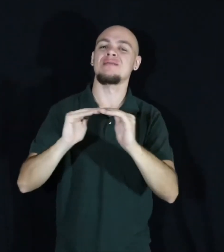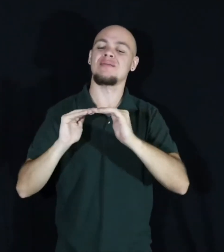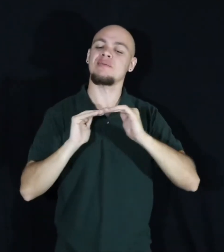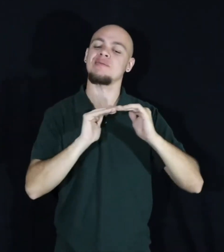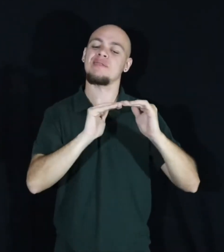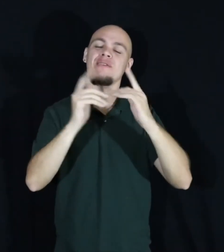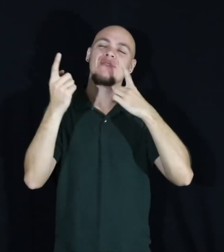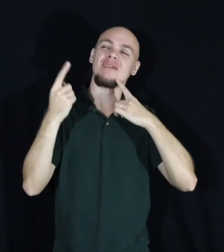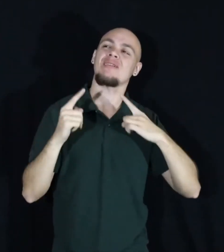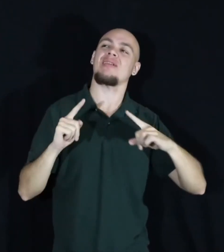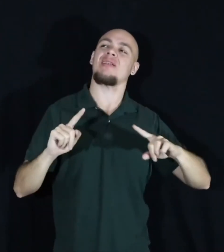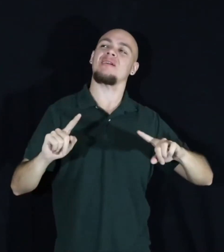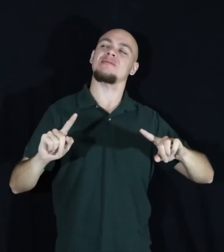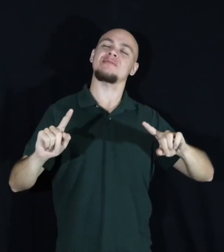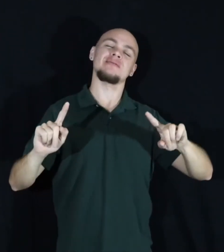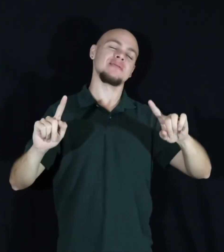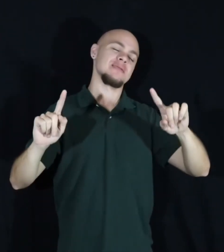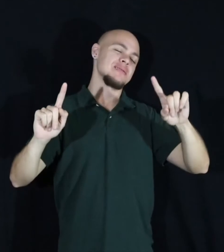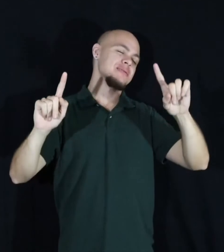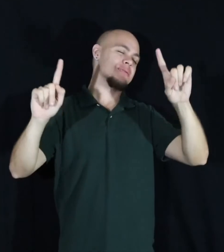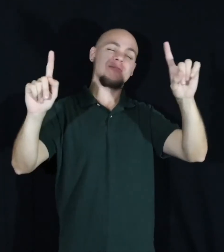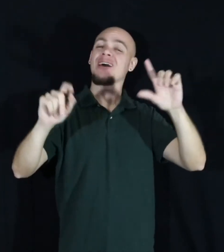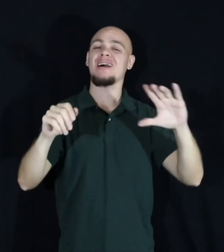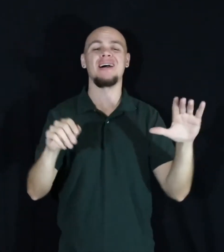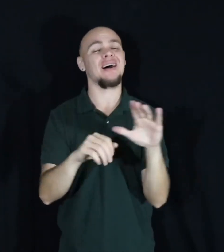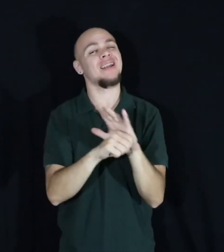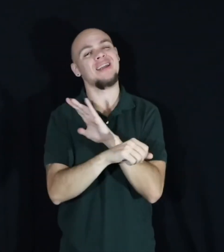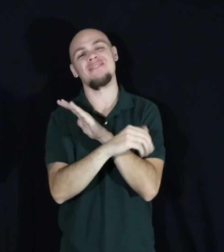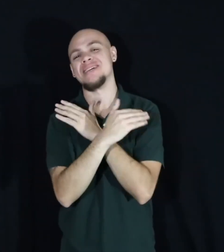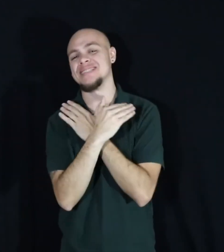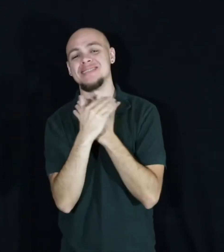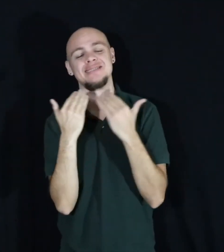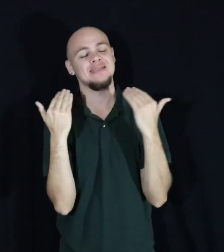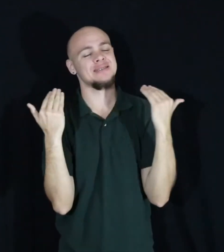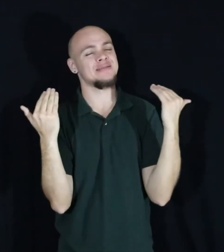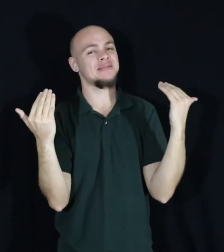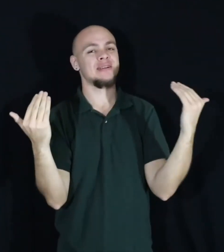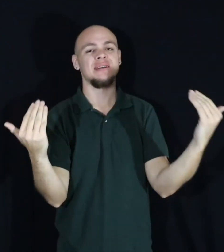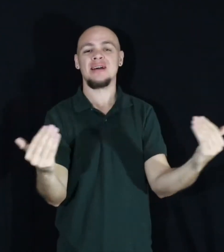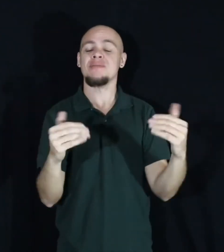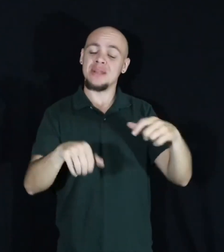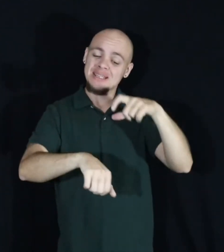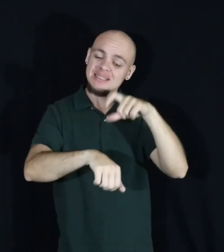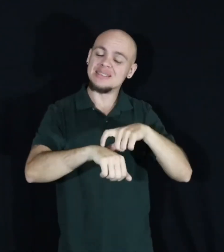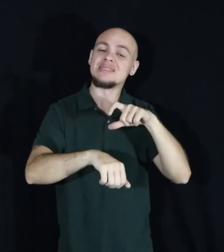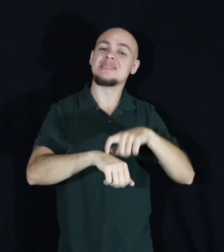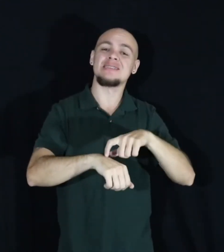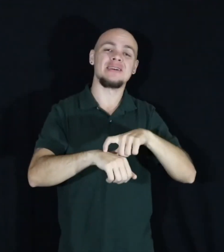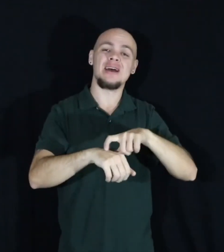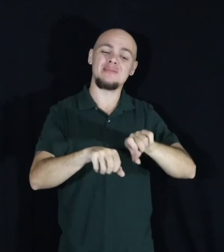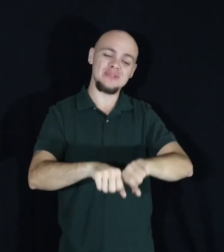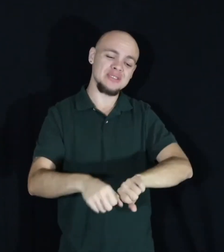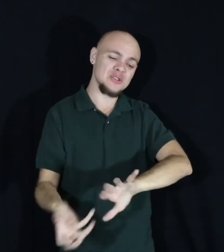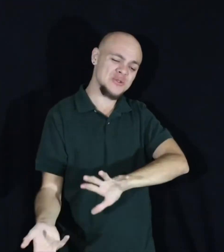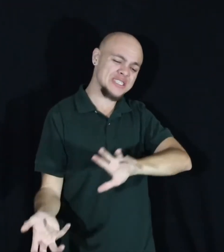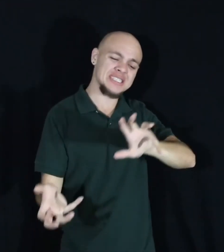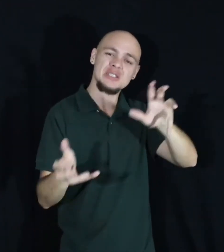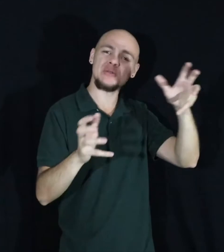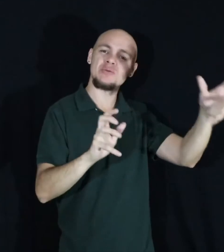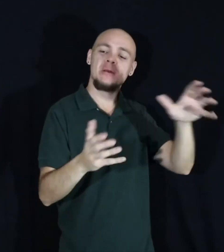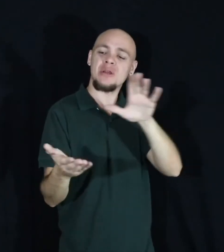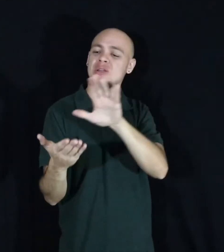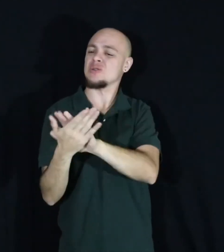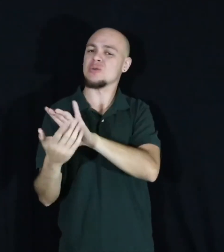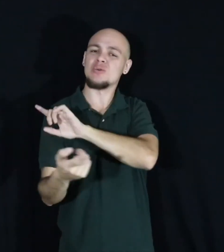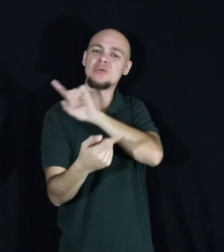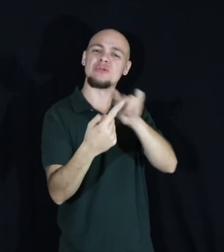fly from. For enough is enough. It's time to disrupt school to